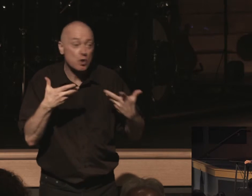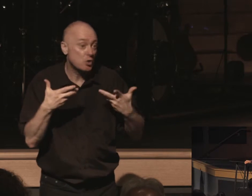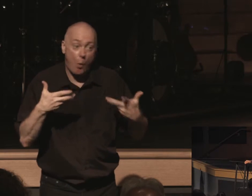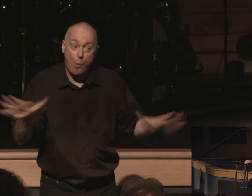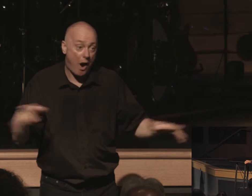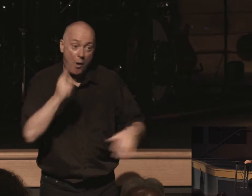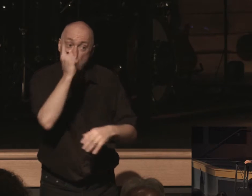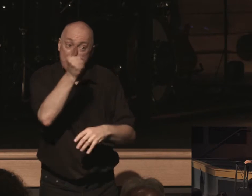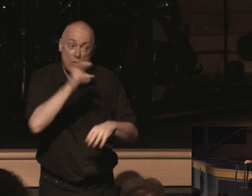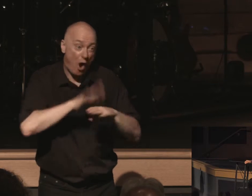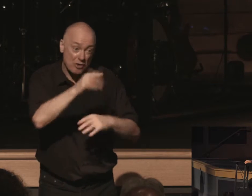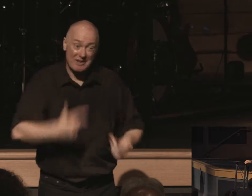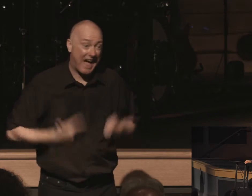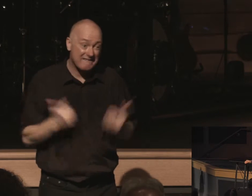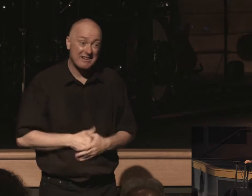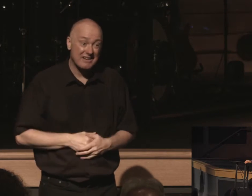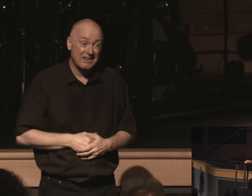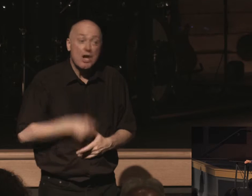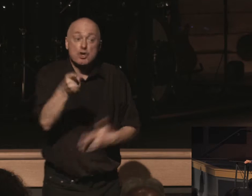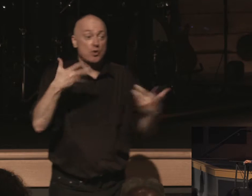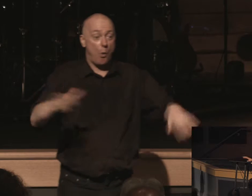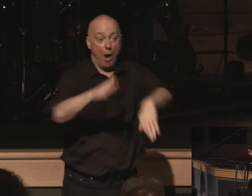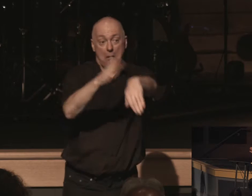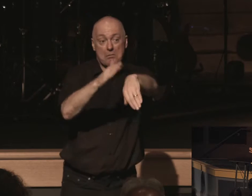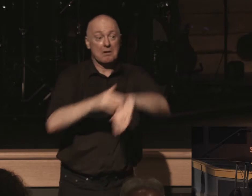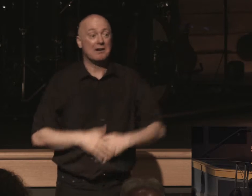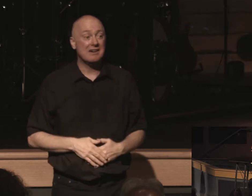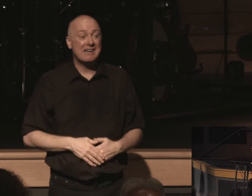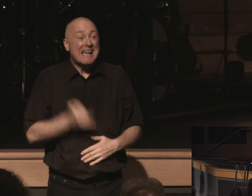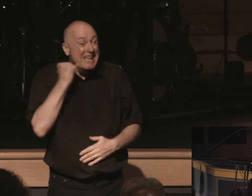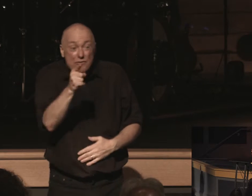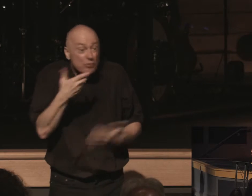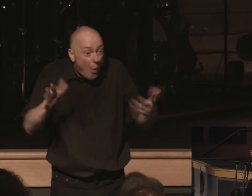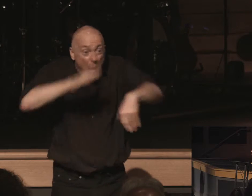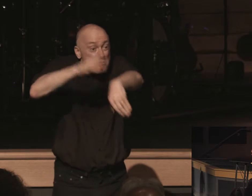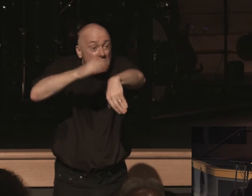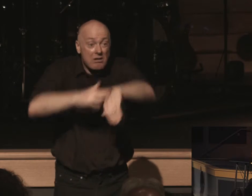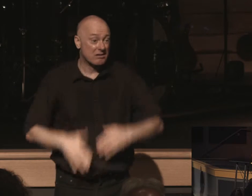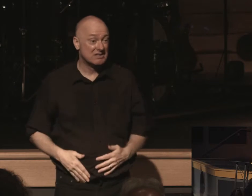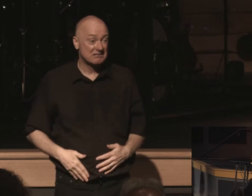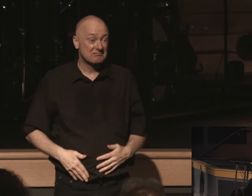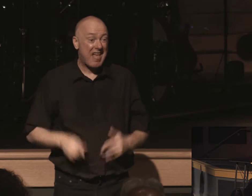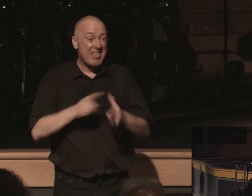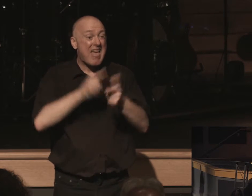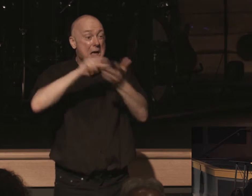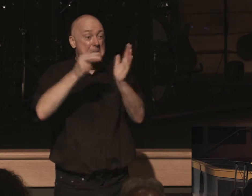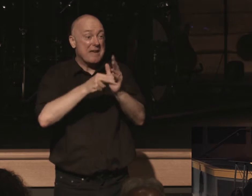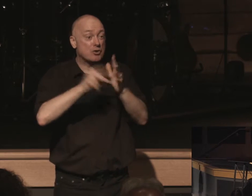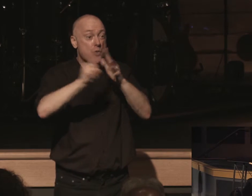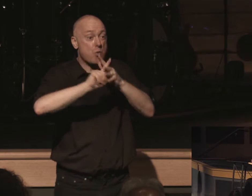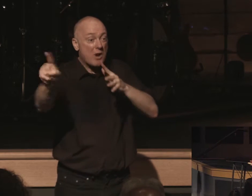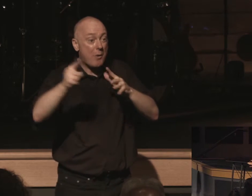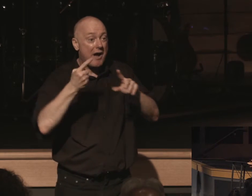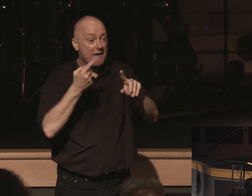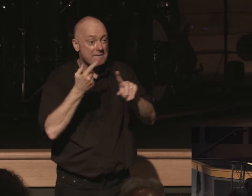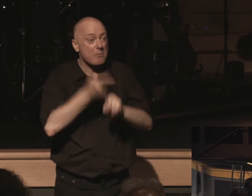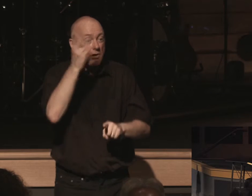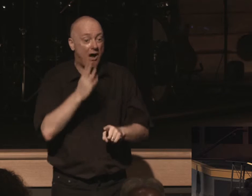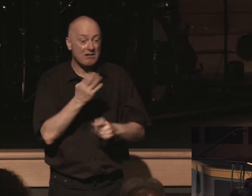rebuked you don't want reproof if you don't want reproof you are running away from god's instrument of love in your